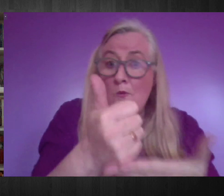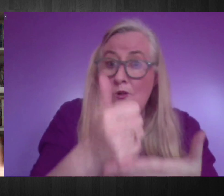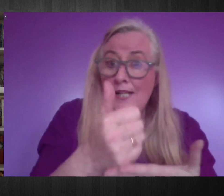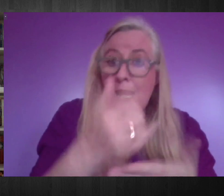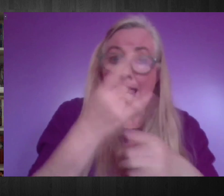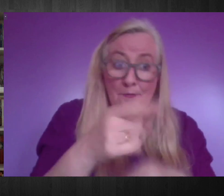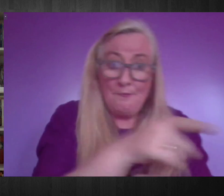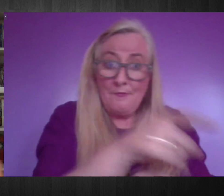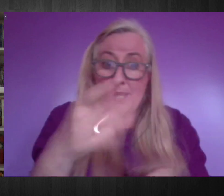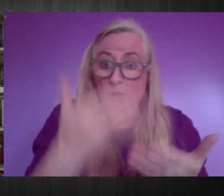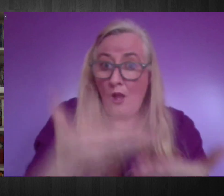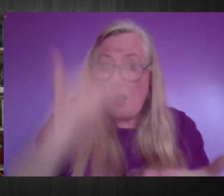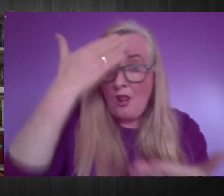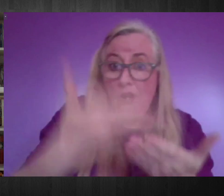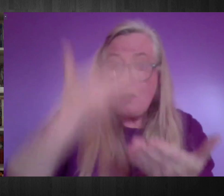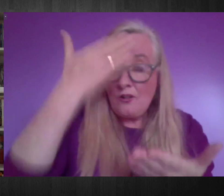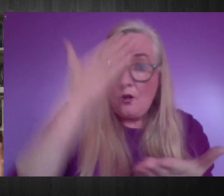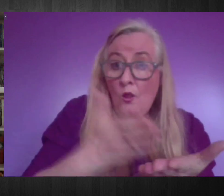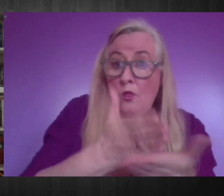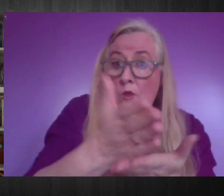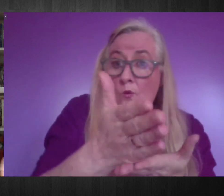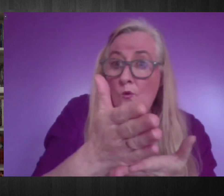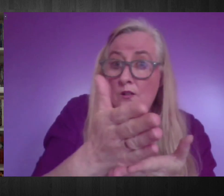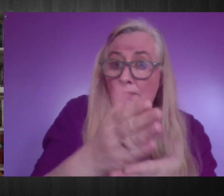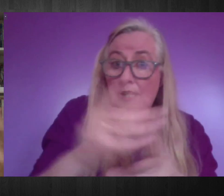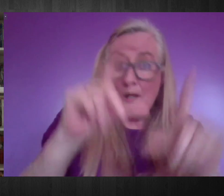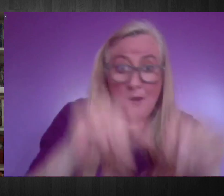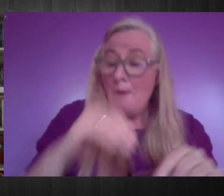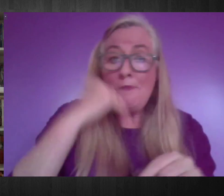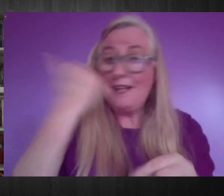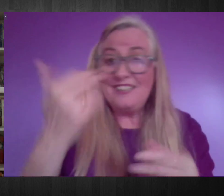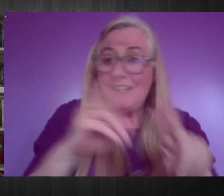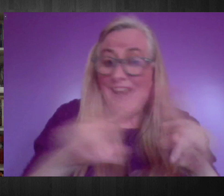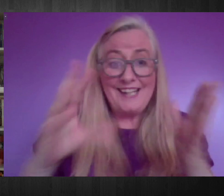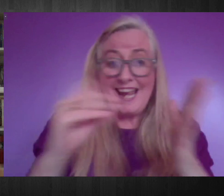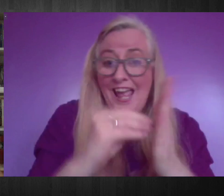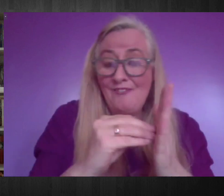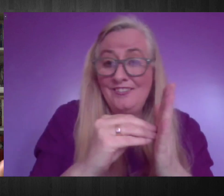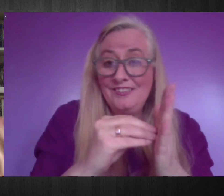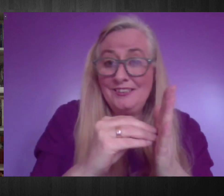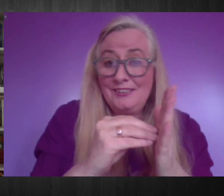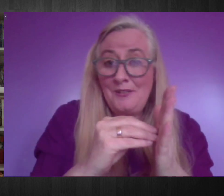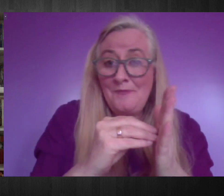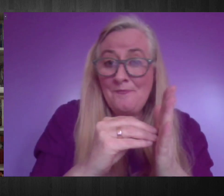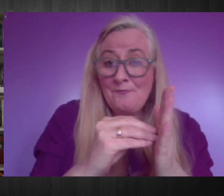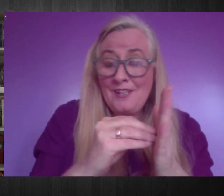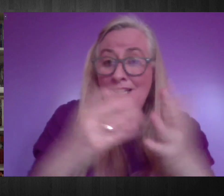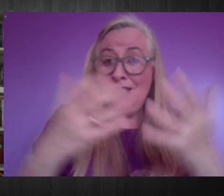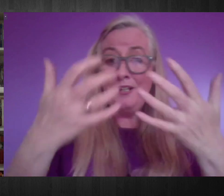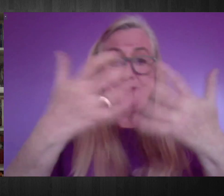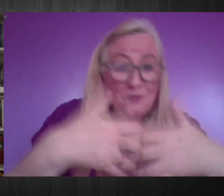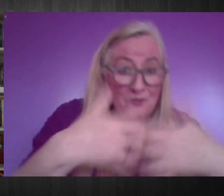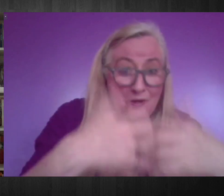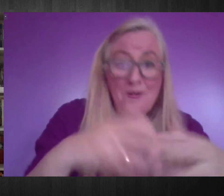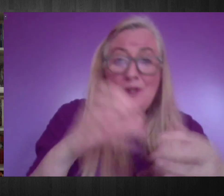through distance learning because of the lack of accessibility, because of the lack of adequate methodologies to